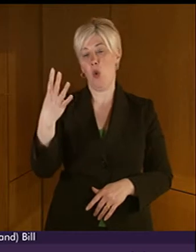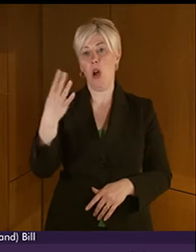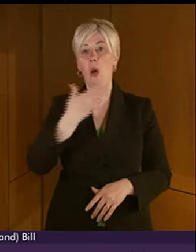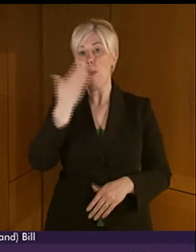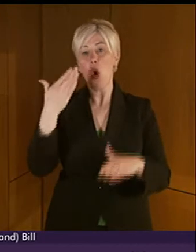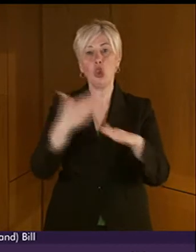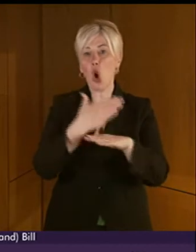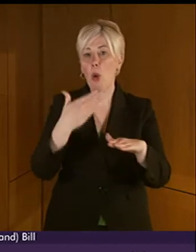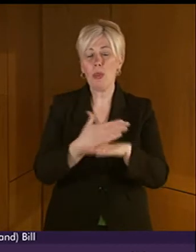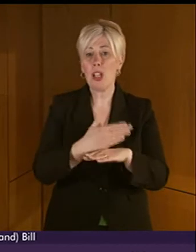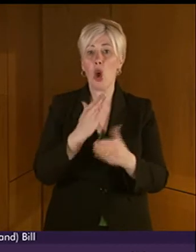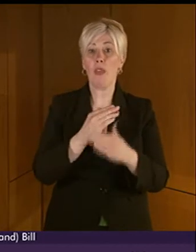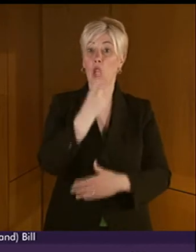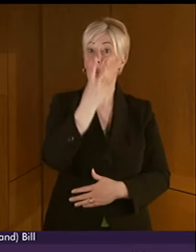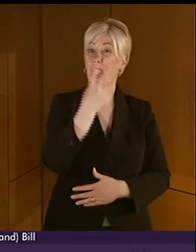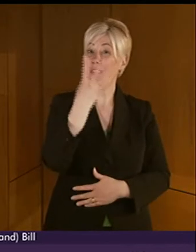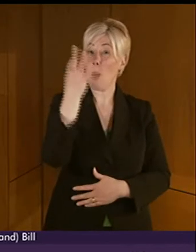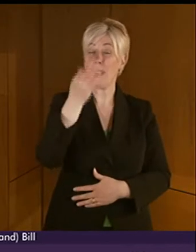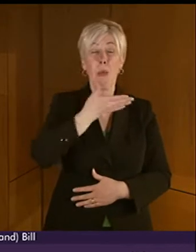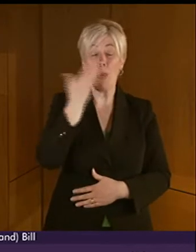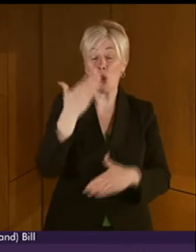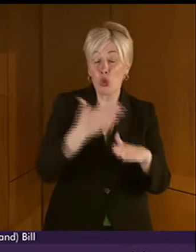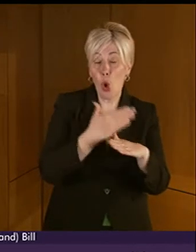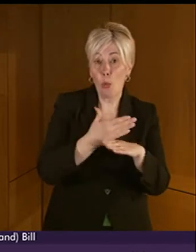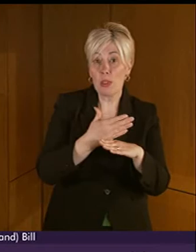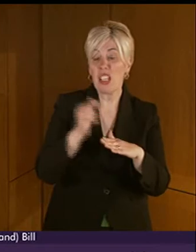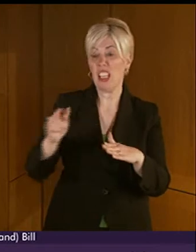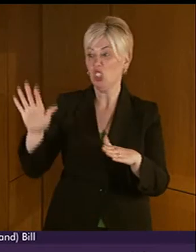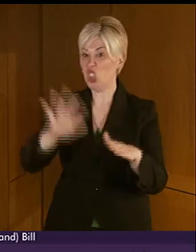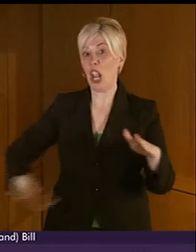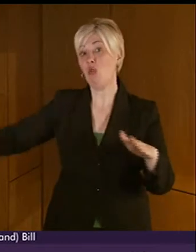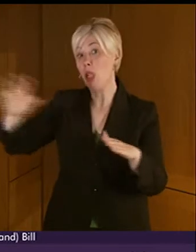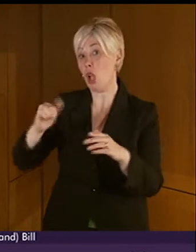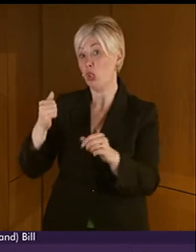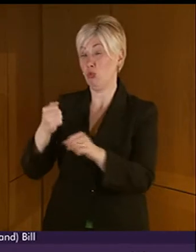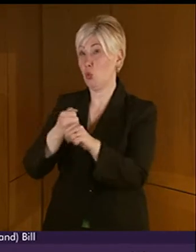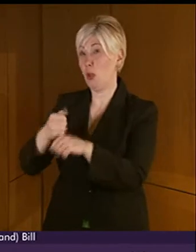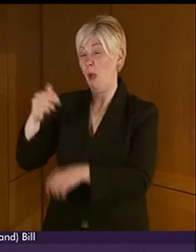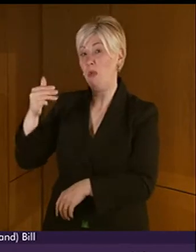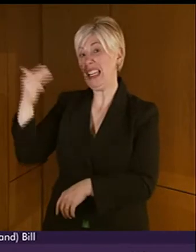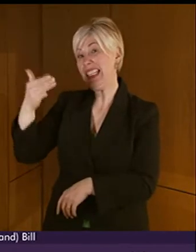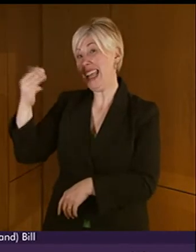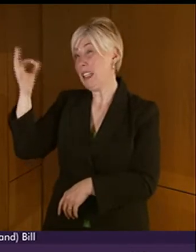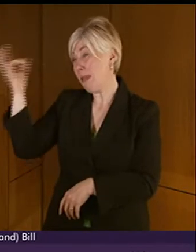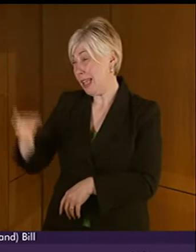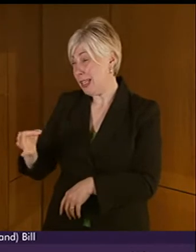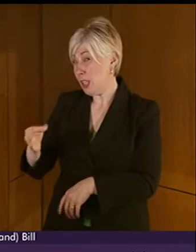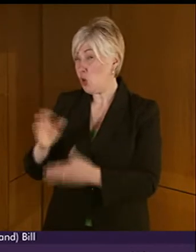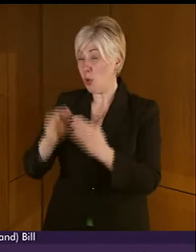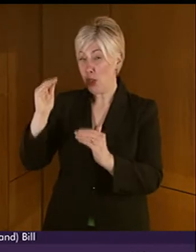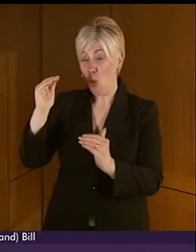19 per cent for all young people. I think we all have to do better than that otherwise.